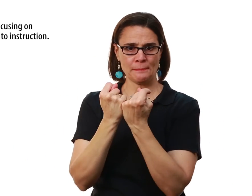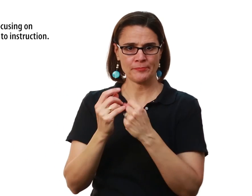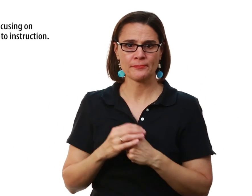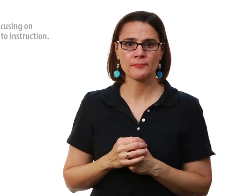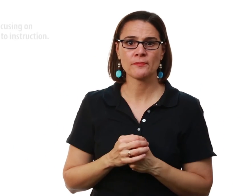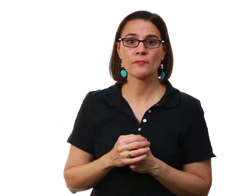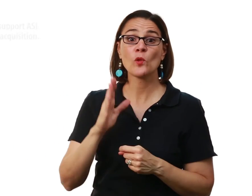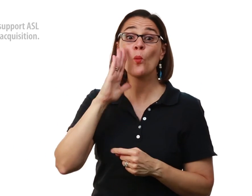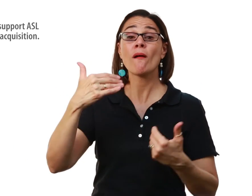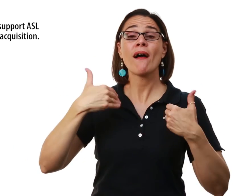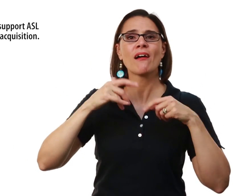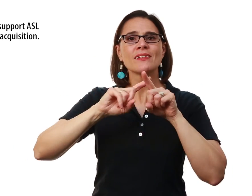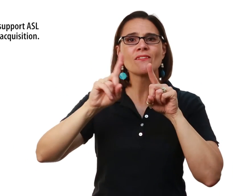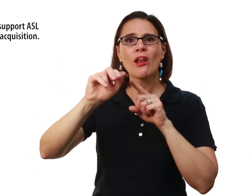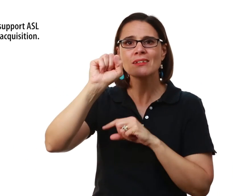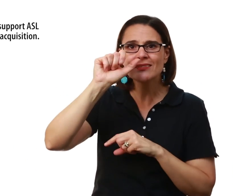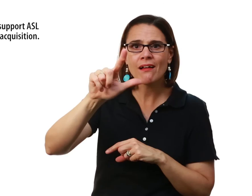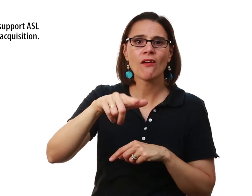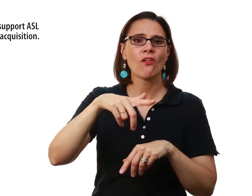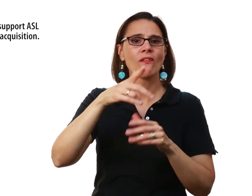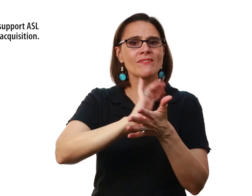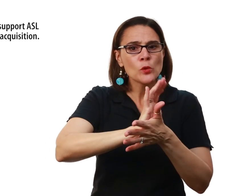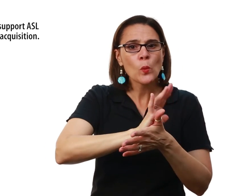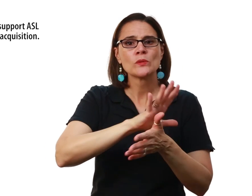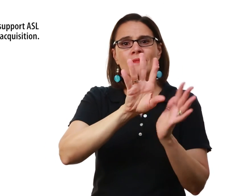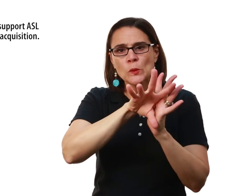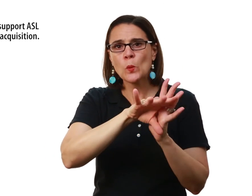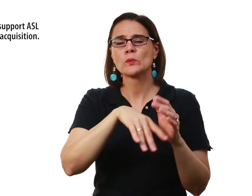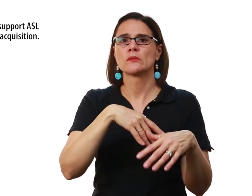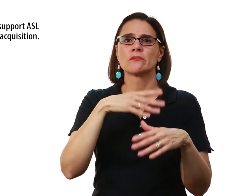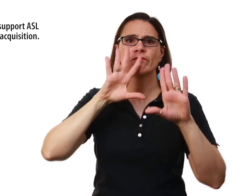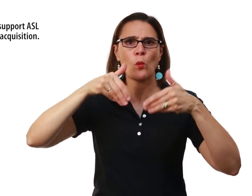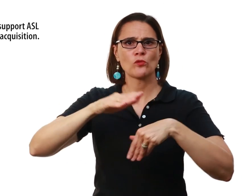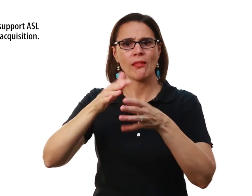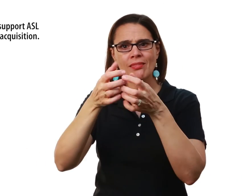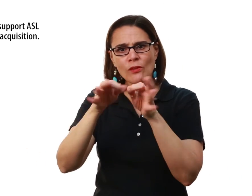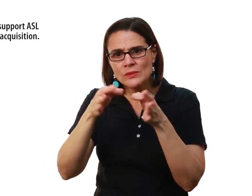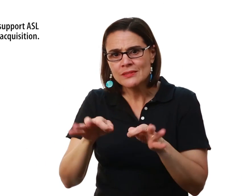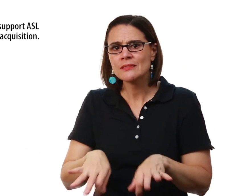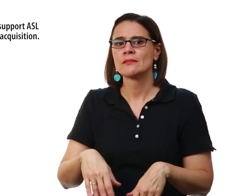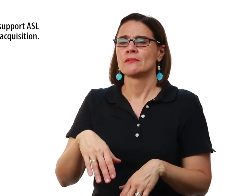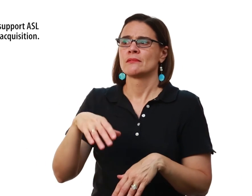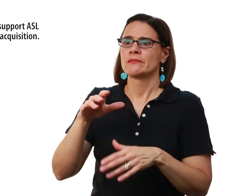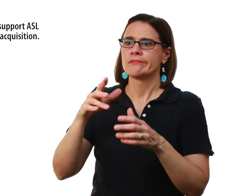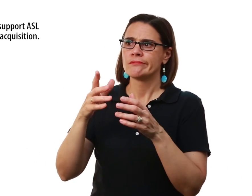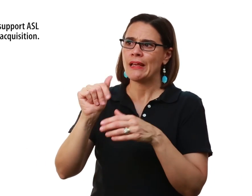education We will also have different resources Like videos And other such things Focusing on ASL